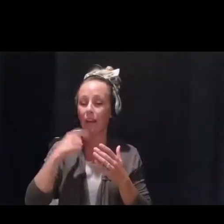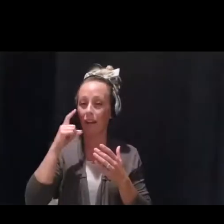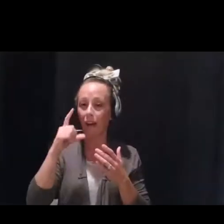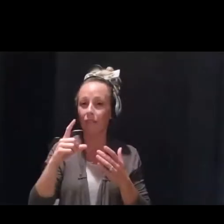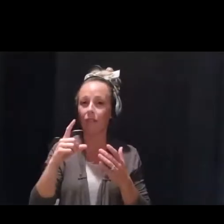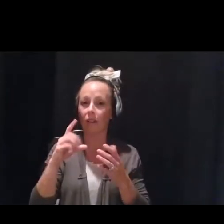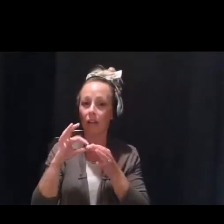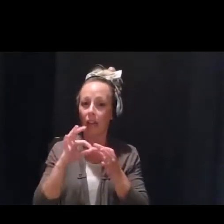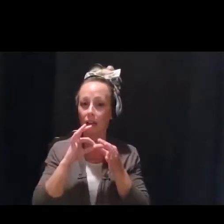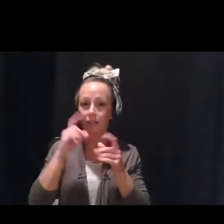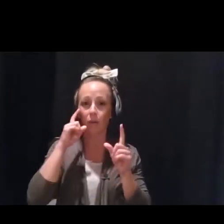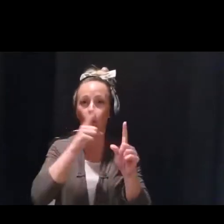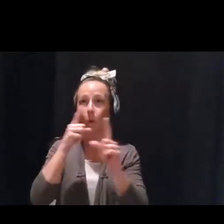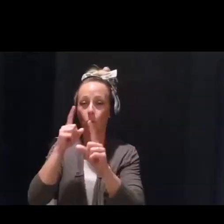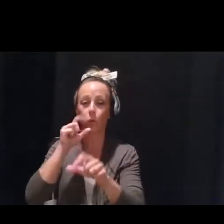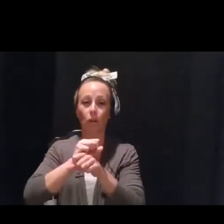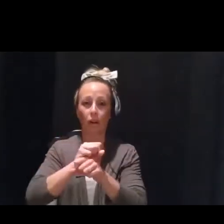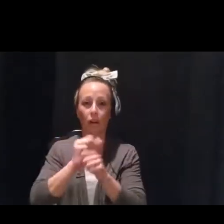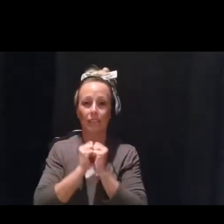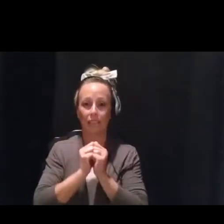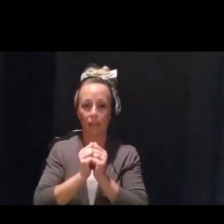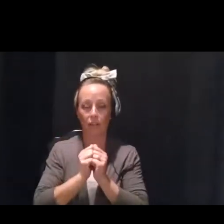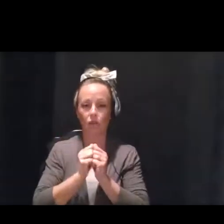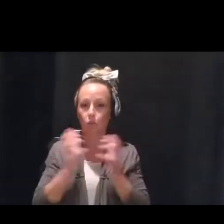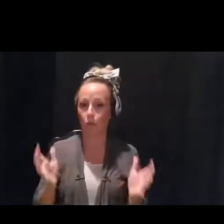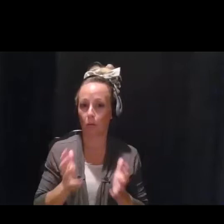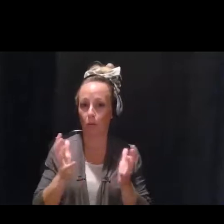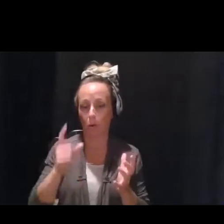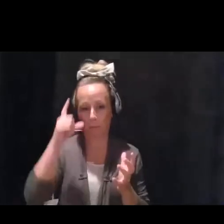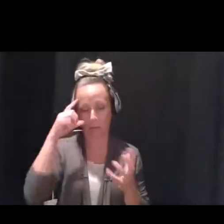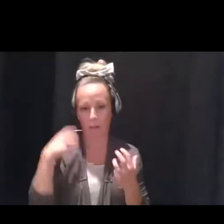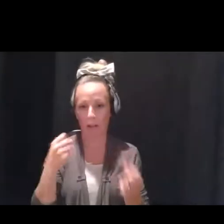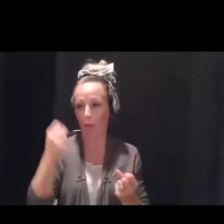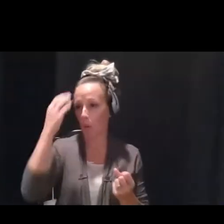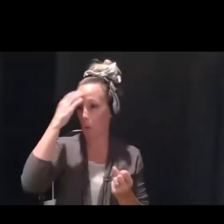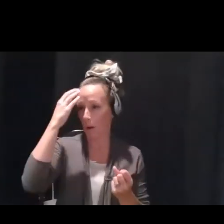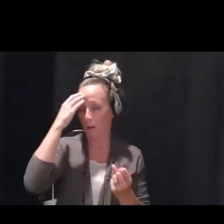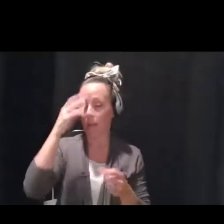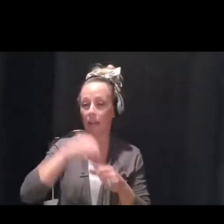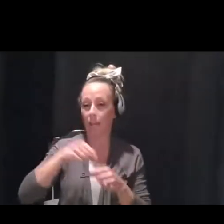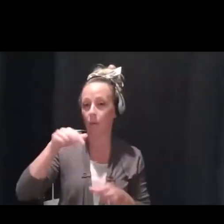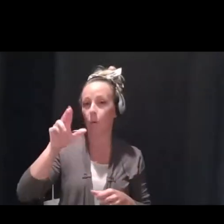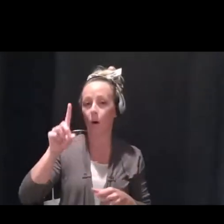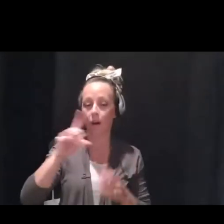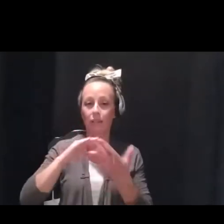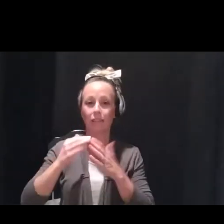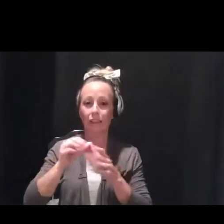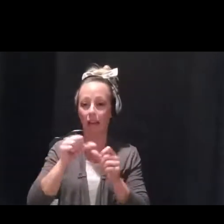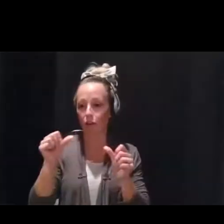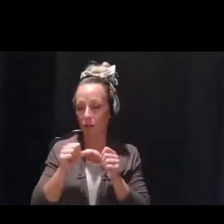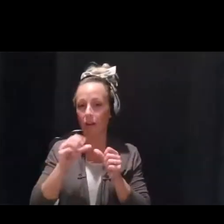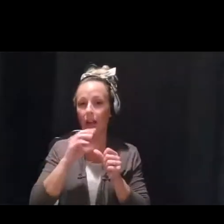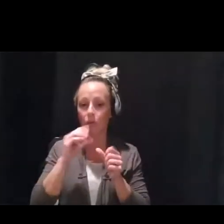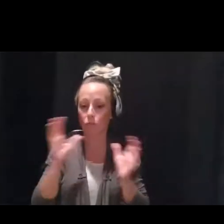on collaboratively together. Those are to promote mental health awareness throughout the Quad City area, to drive innovative